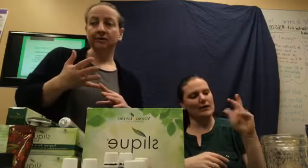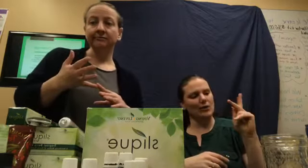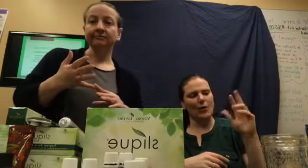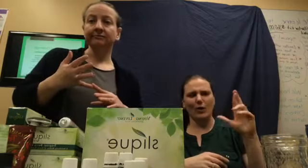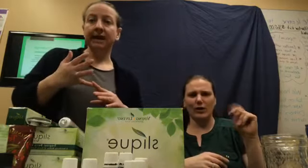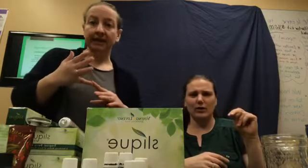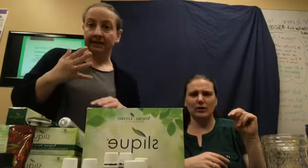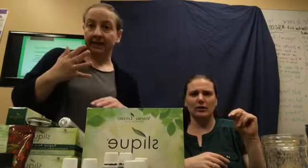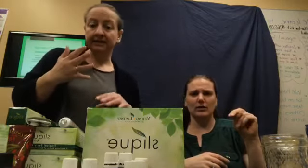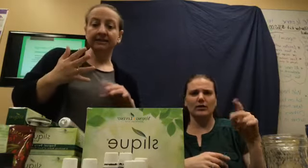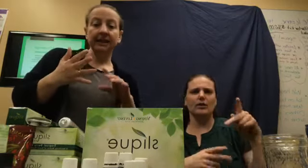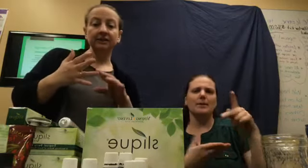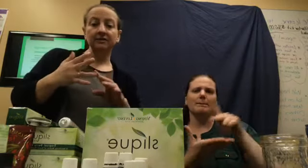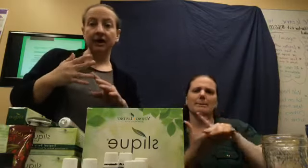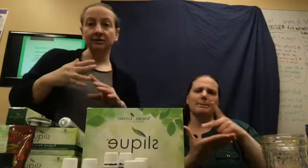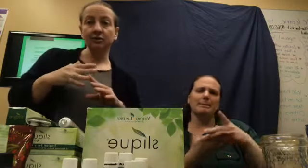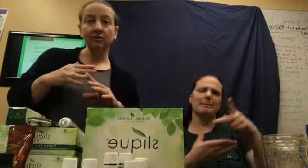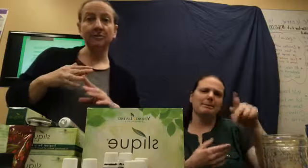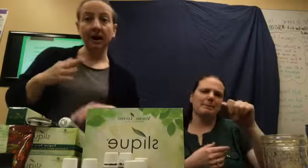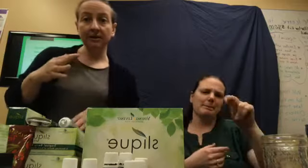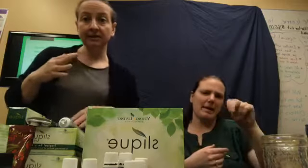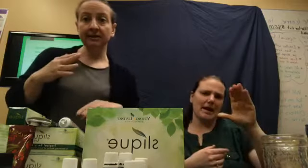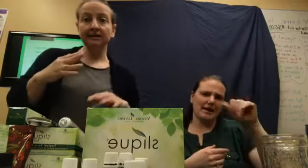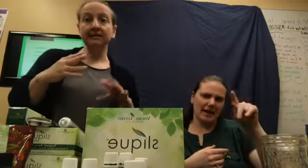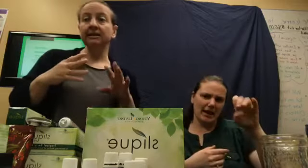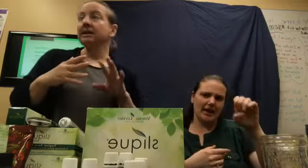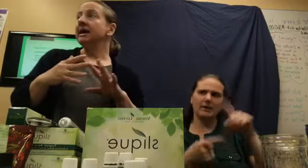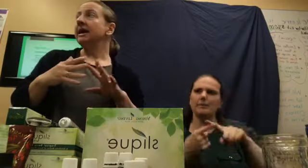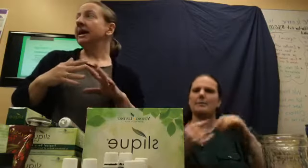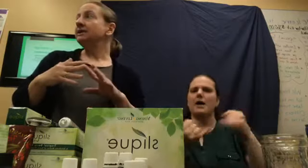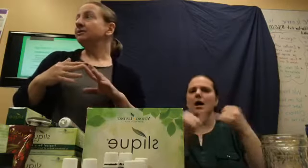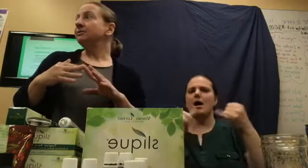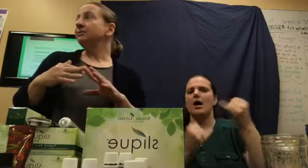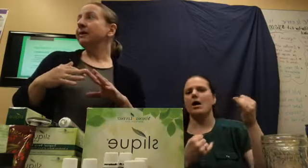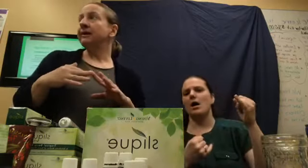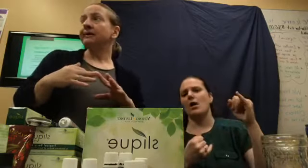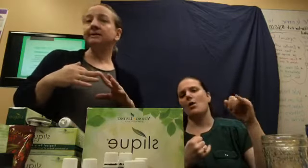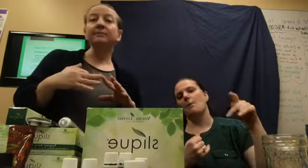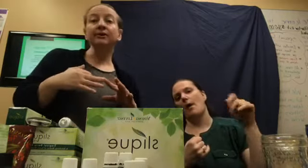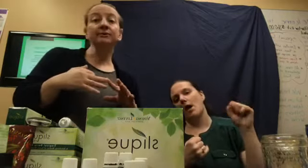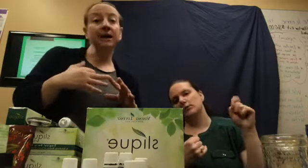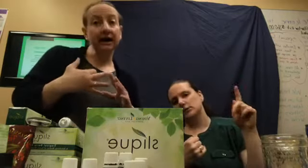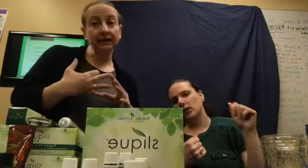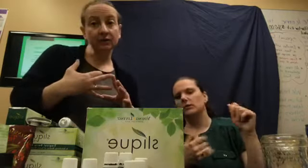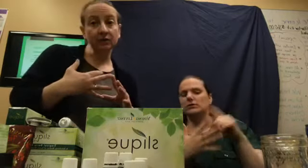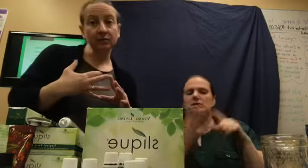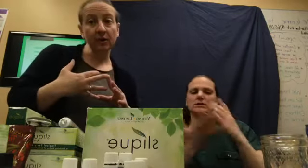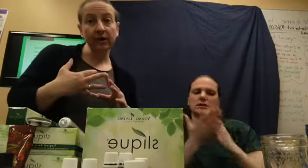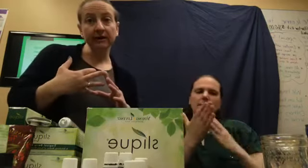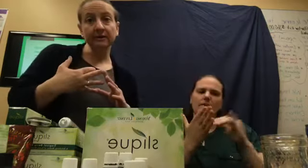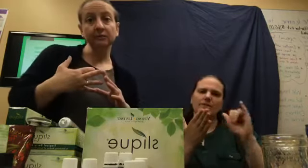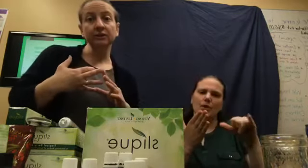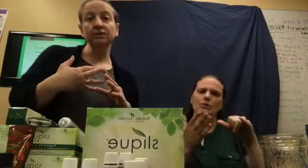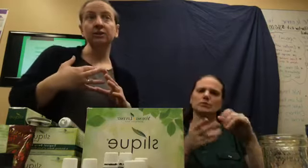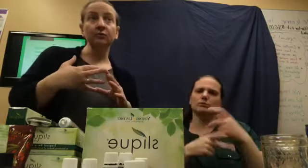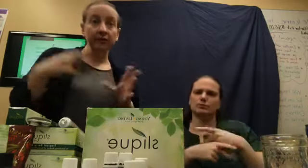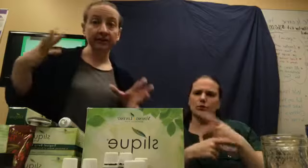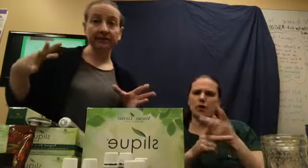pancakes. And, I do einkorn pastas. And, I do some of those einkorn products. Which, Young Living